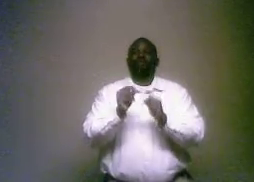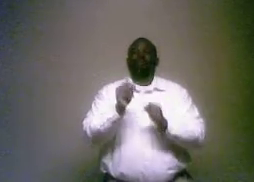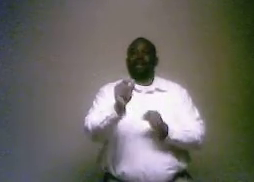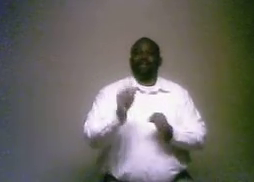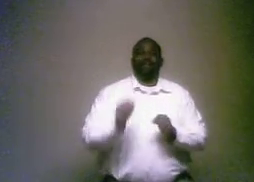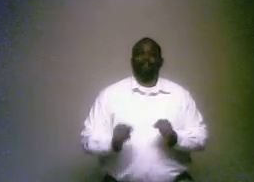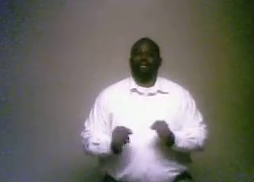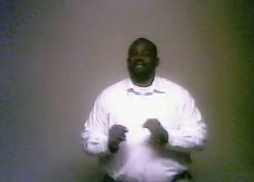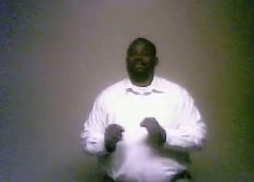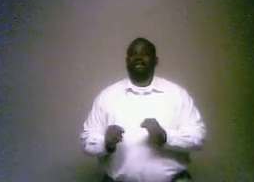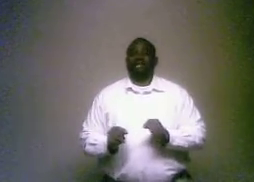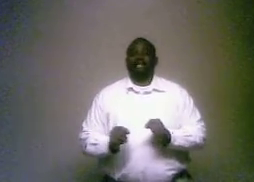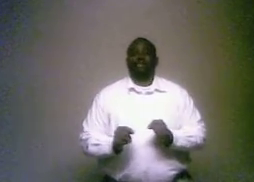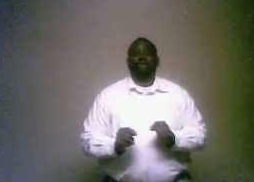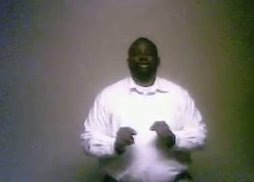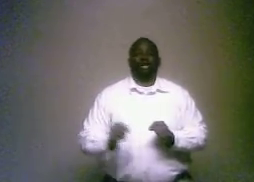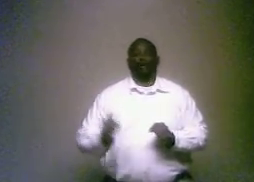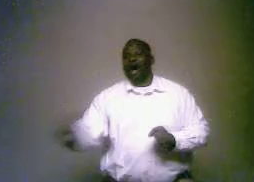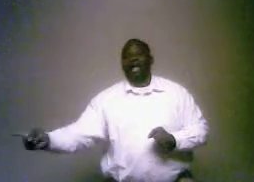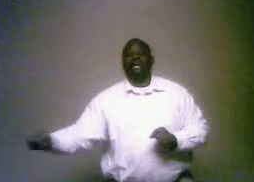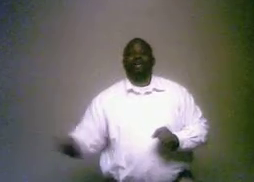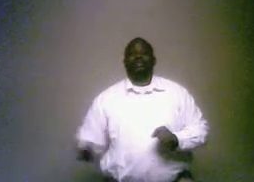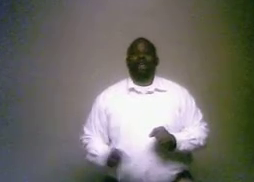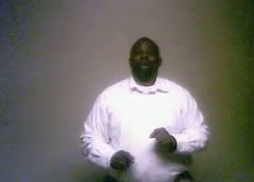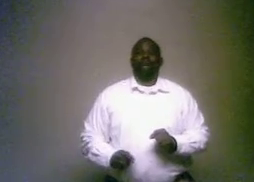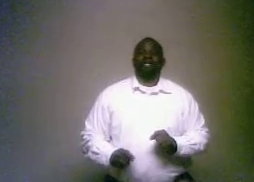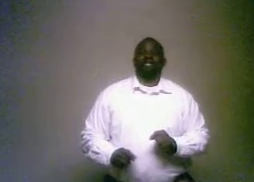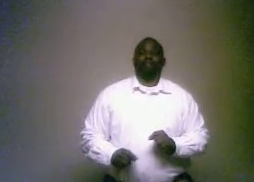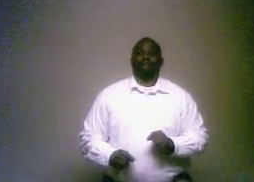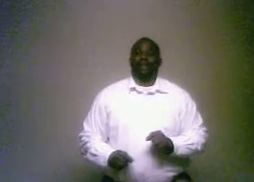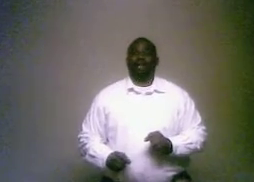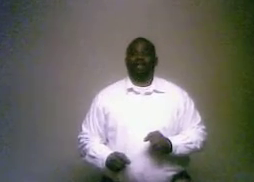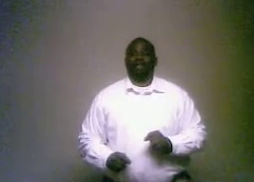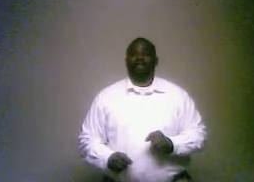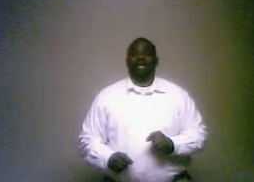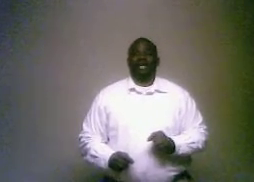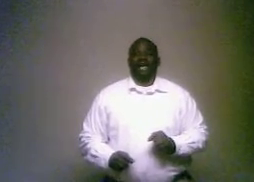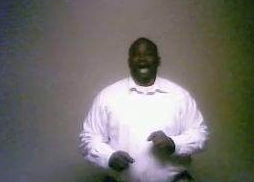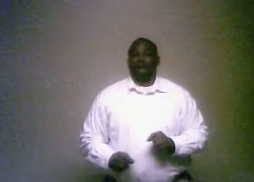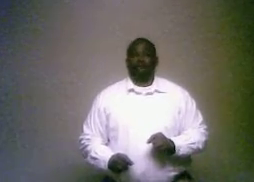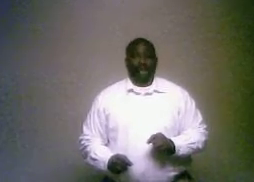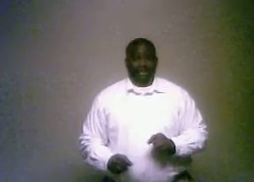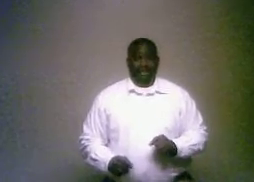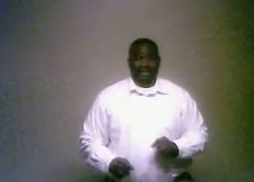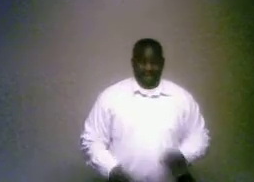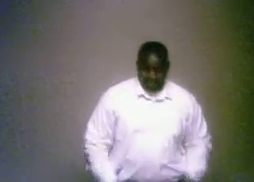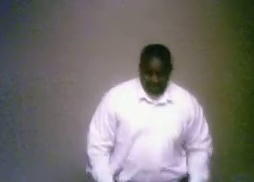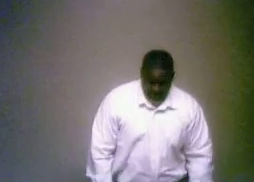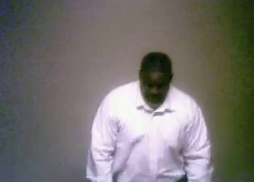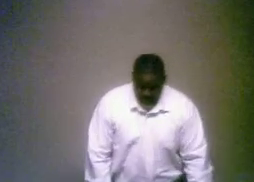what kind of baptism that you should get and why that baptism on Pentecost happened the way it did. Now, come on.